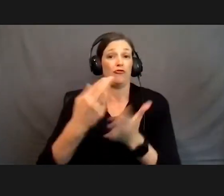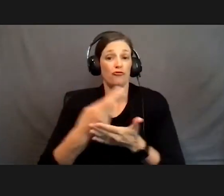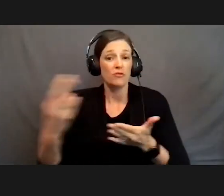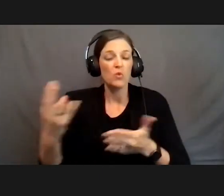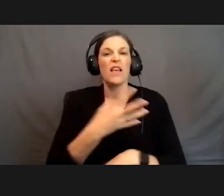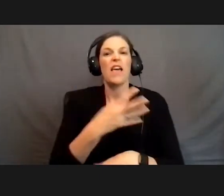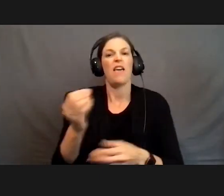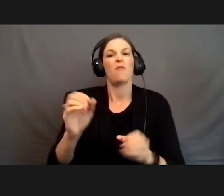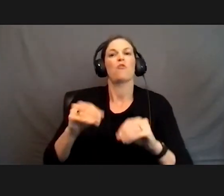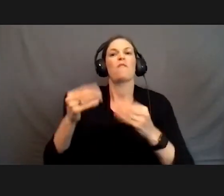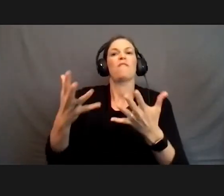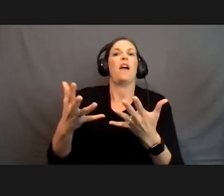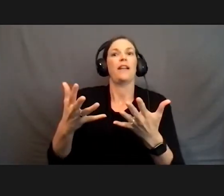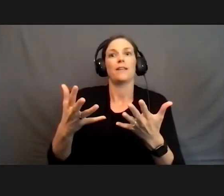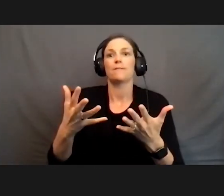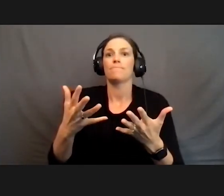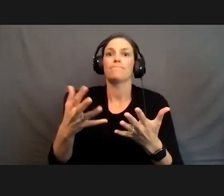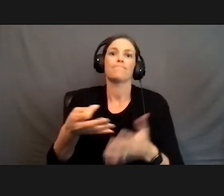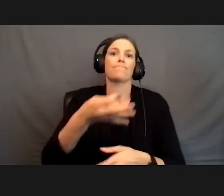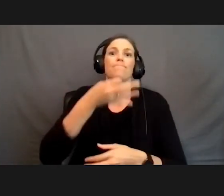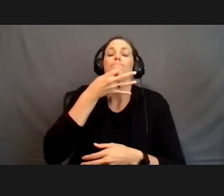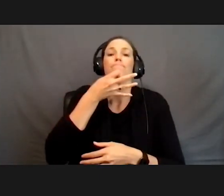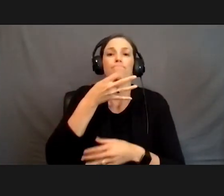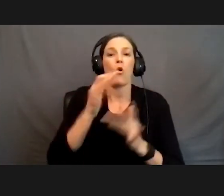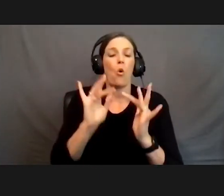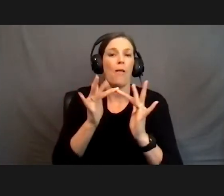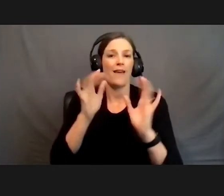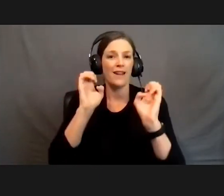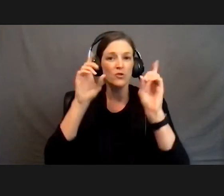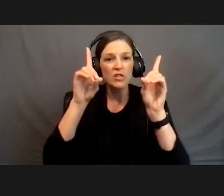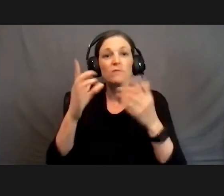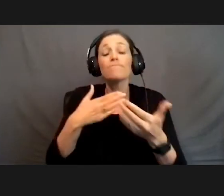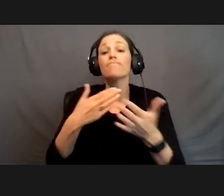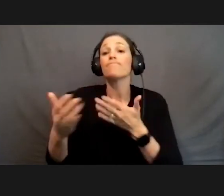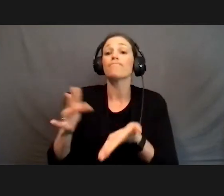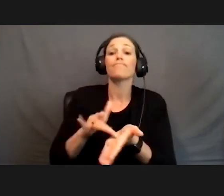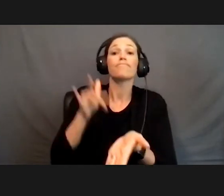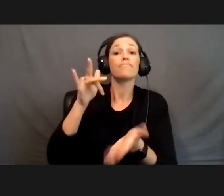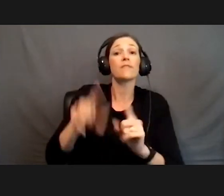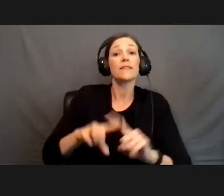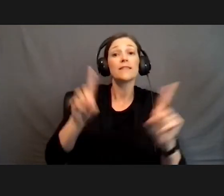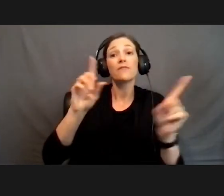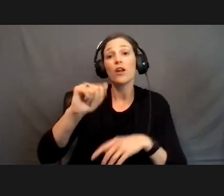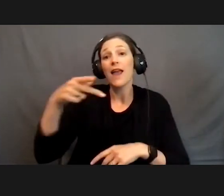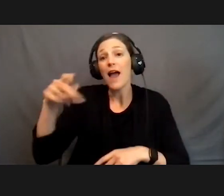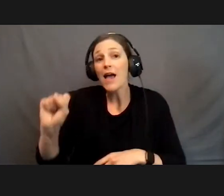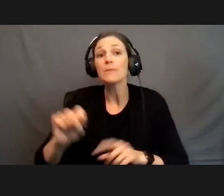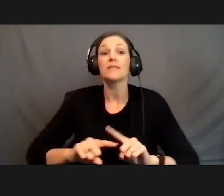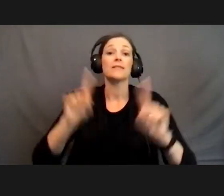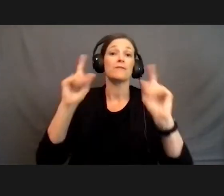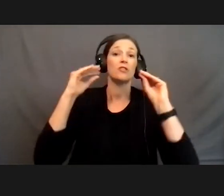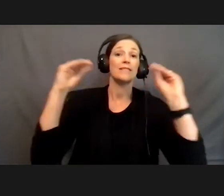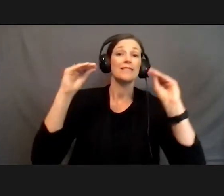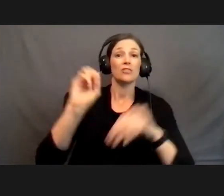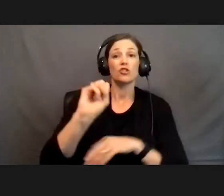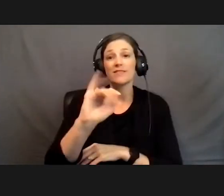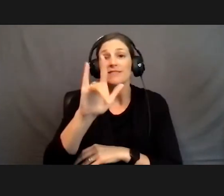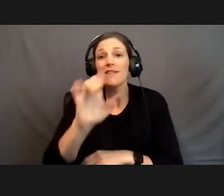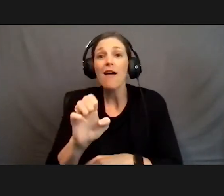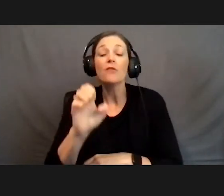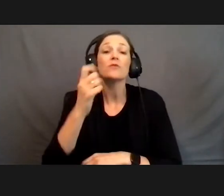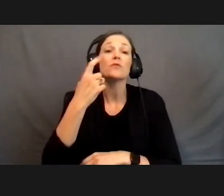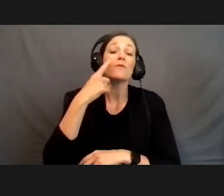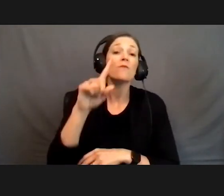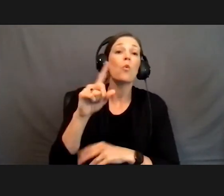exceptional online education. Whether it's utilizing different apps or different teaching styles for visual or auditory,